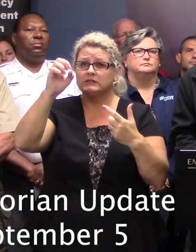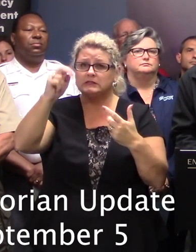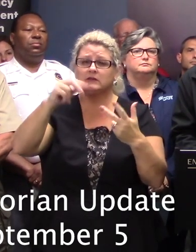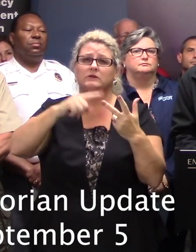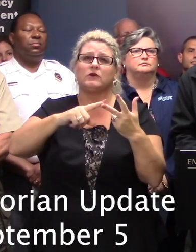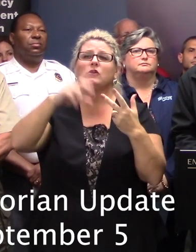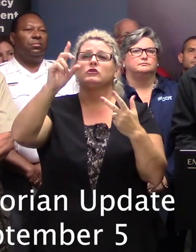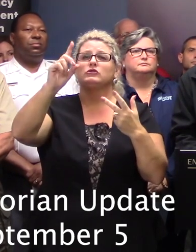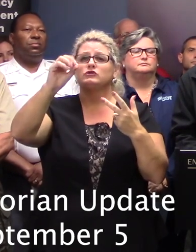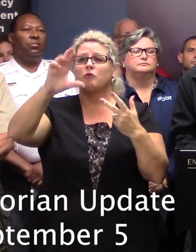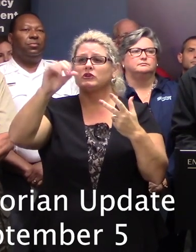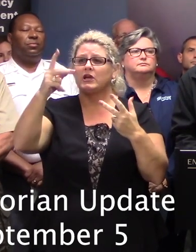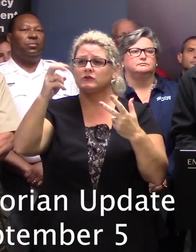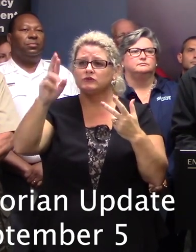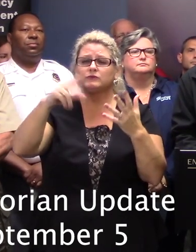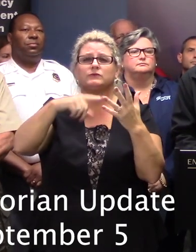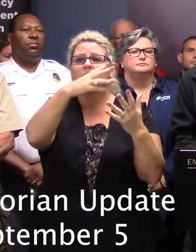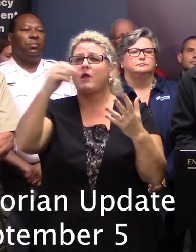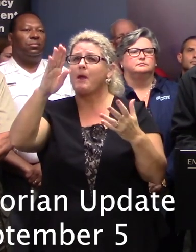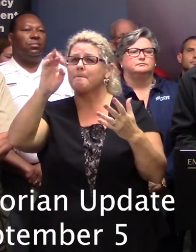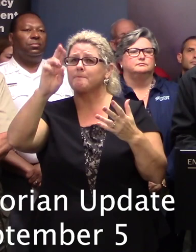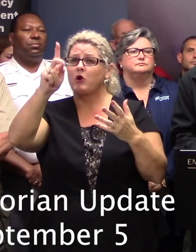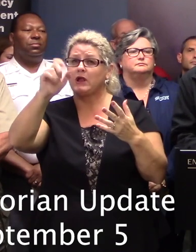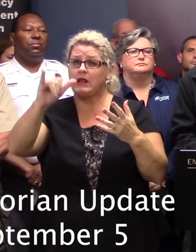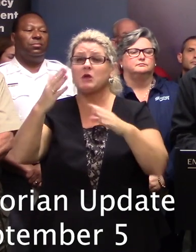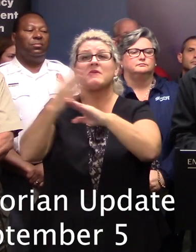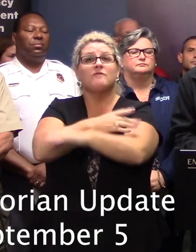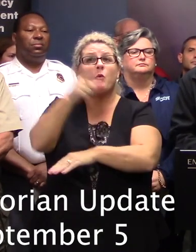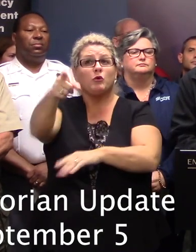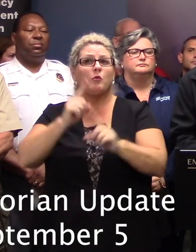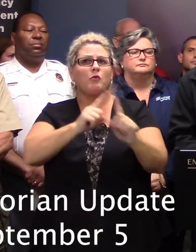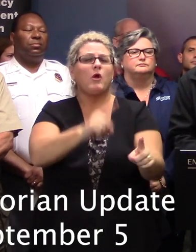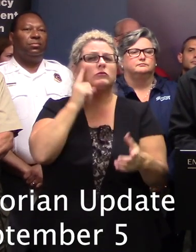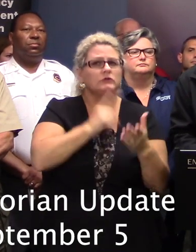Jasper counties. Some of these may be closing, so check with the shelter before you go.